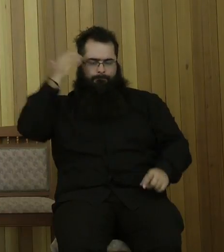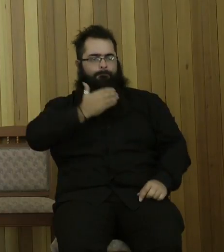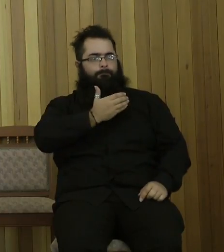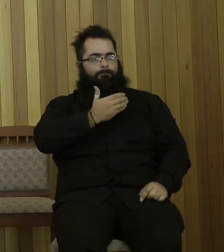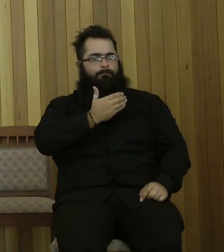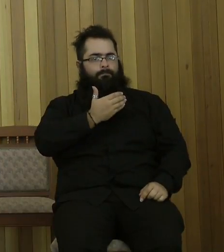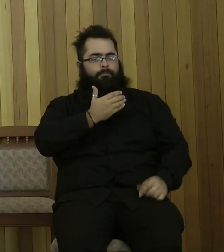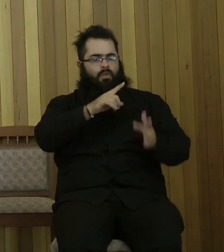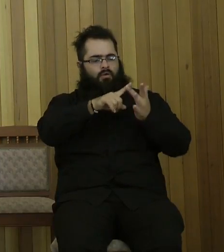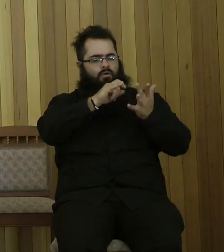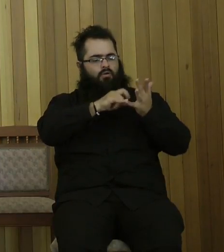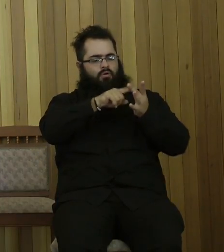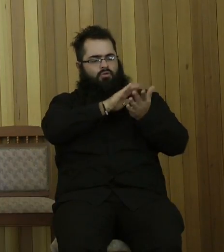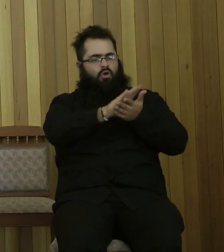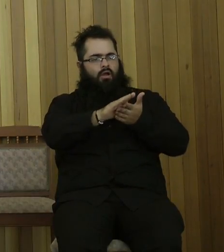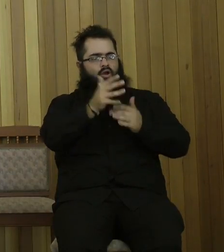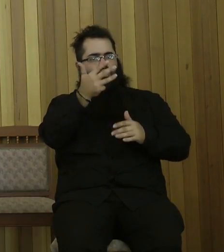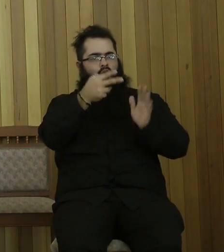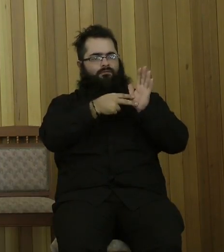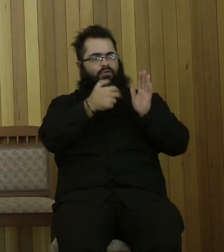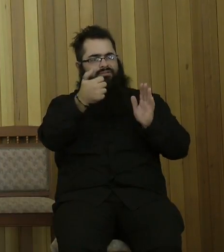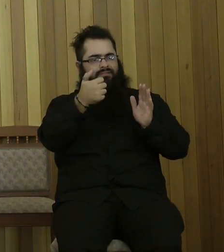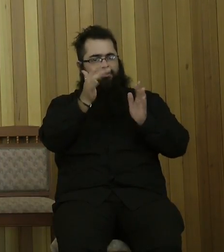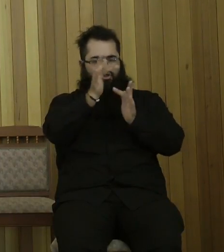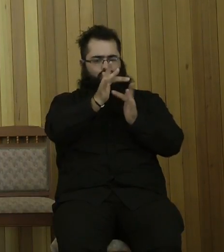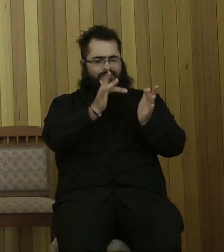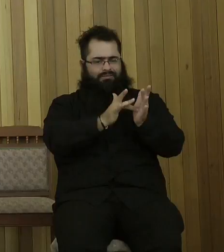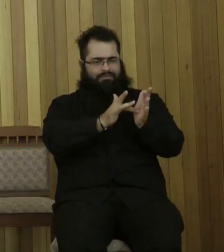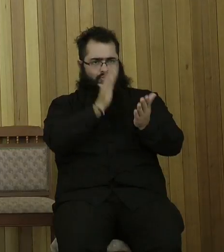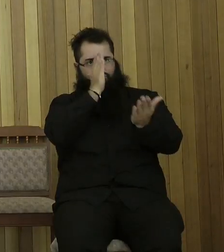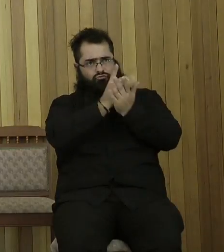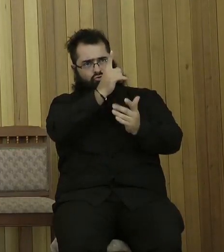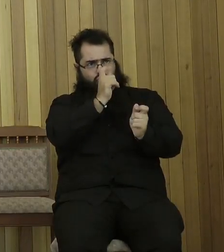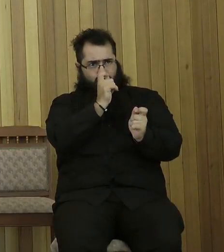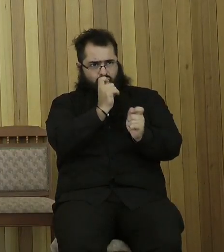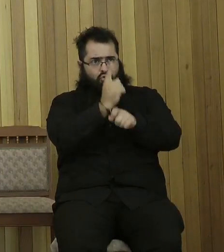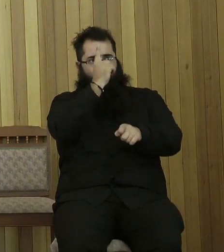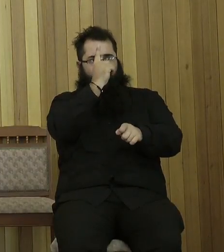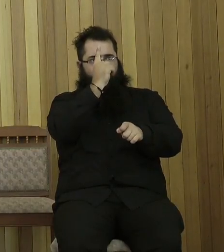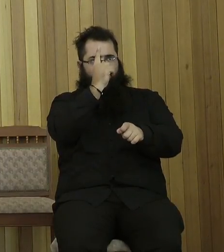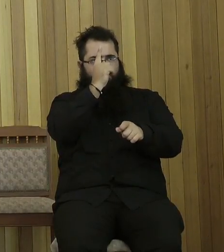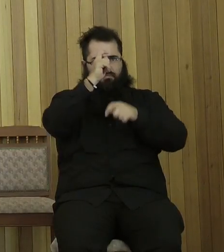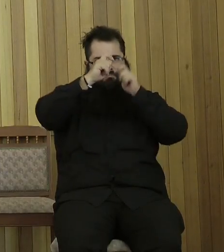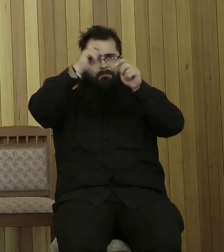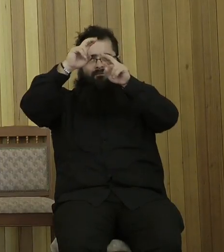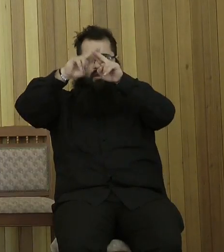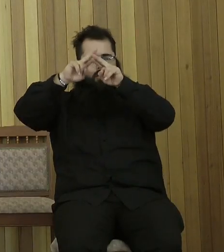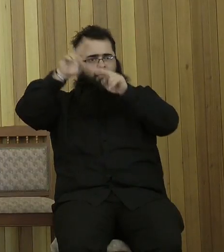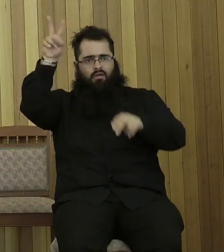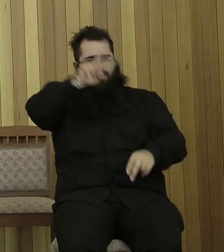Jesus is to be called Mighty God, an everlasting Father. I think the Hebrew, the writer of Hebrews sums up